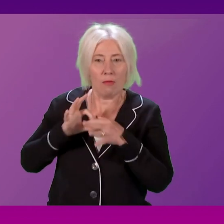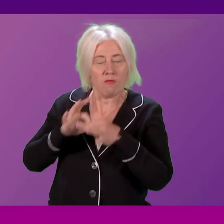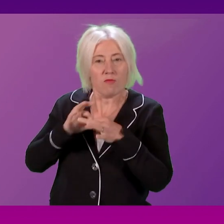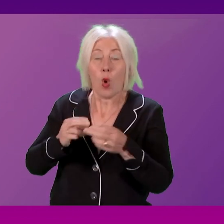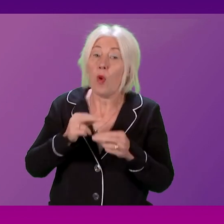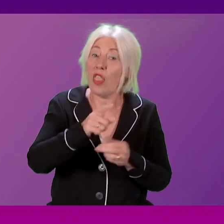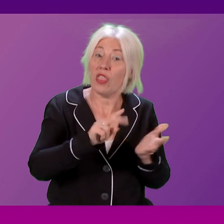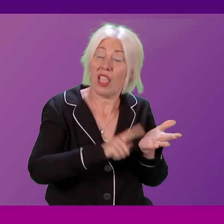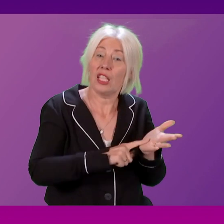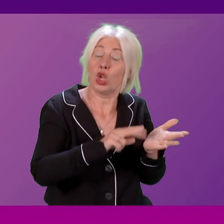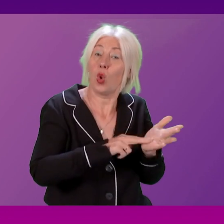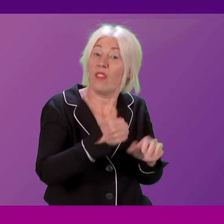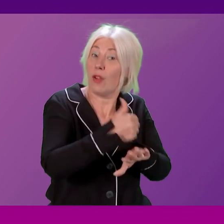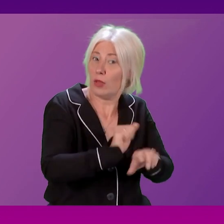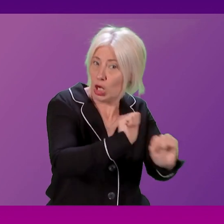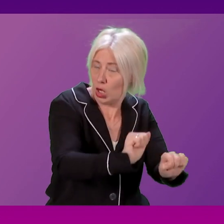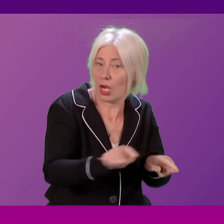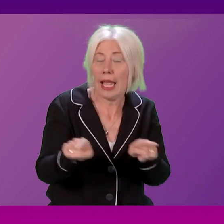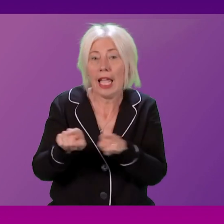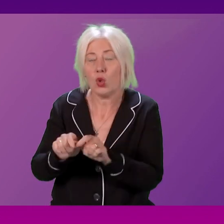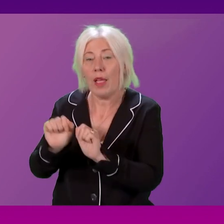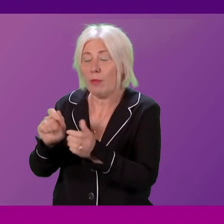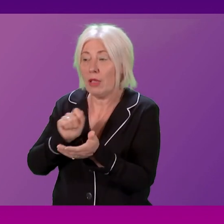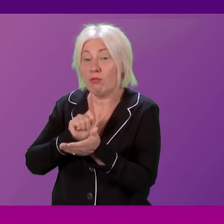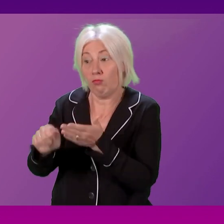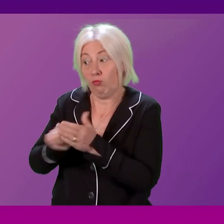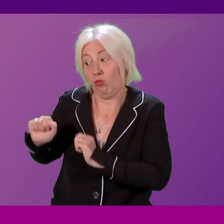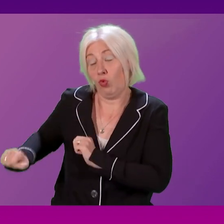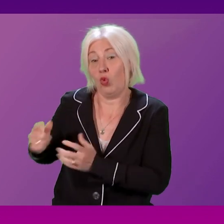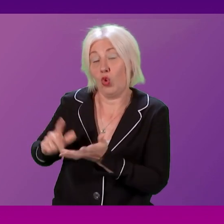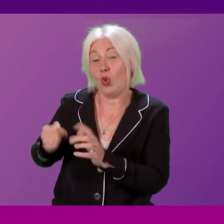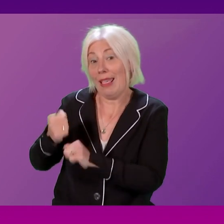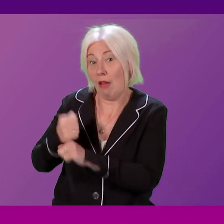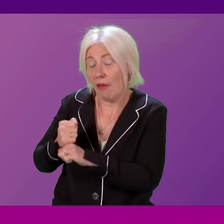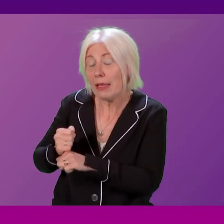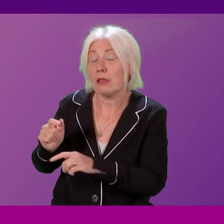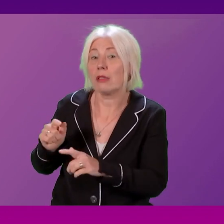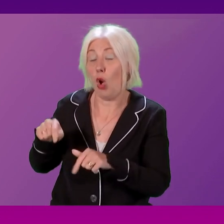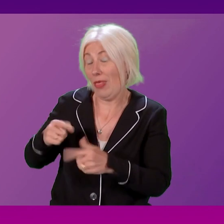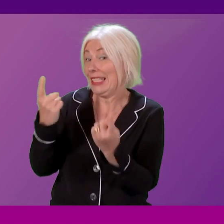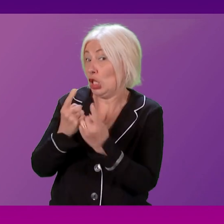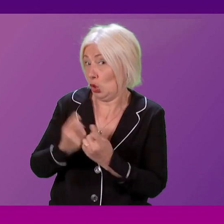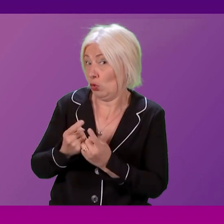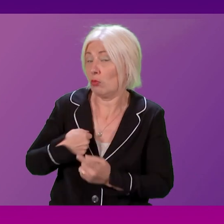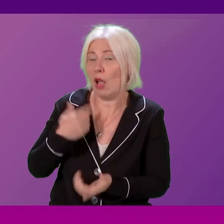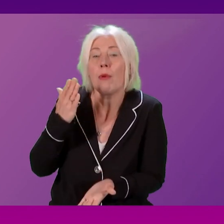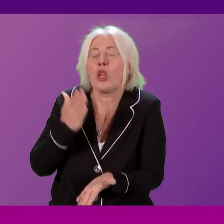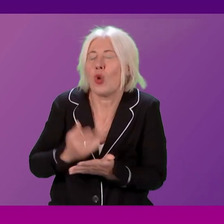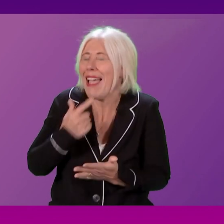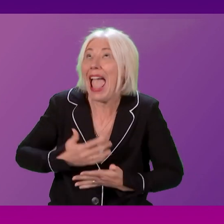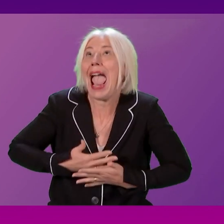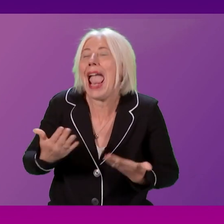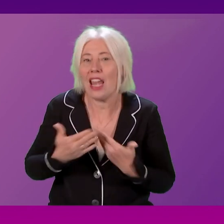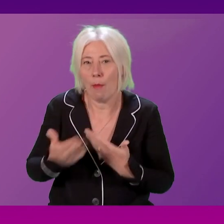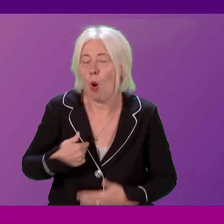Foundation. We've also, my understanding, has engaged and written to the UK Government and the Home Office on this particular matter. I will see if there's anything